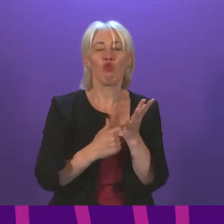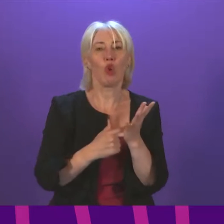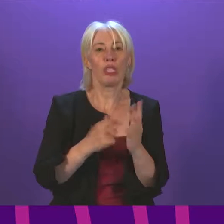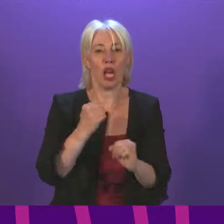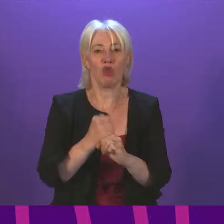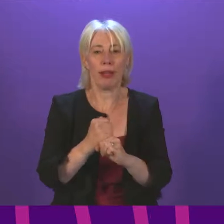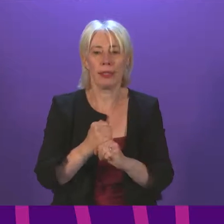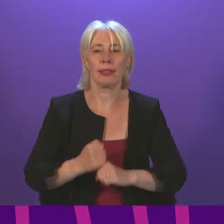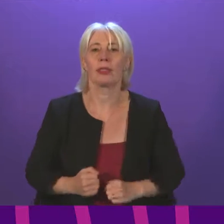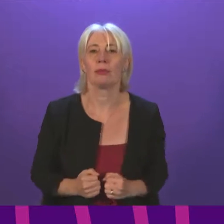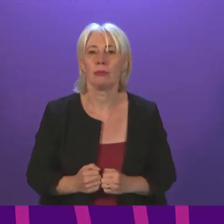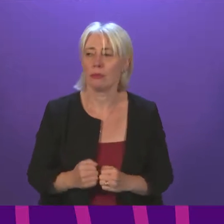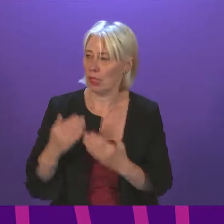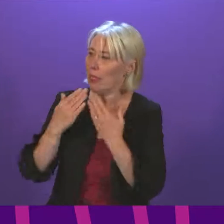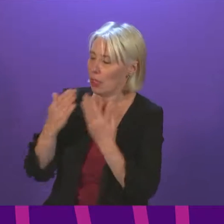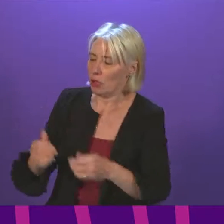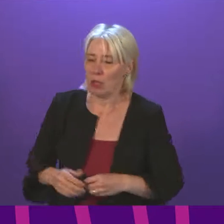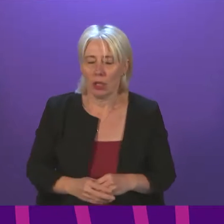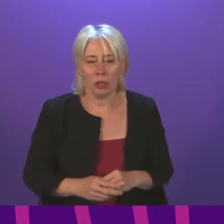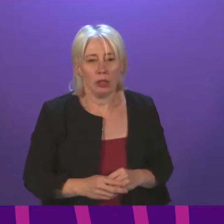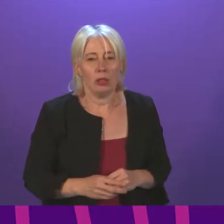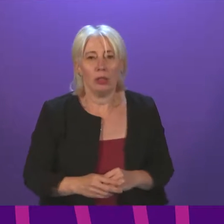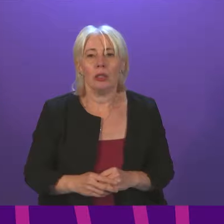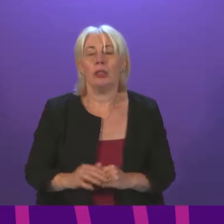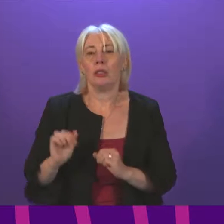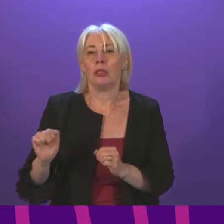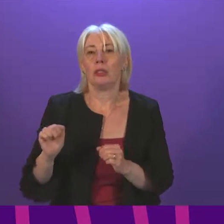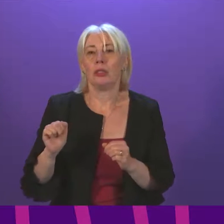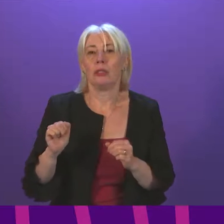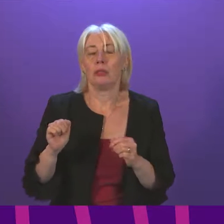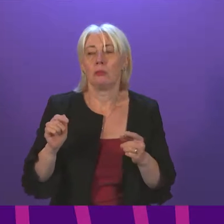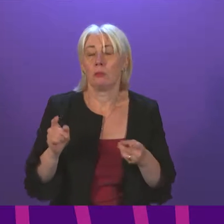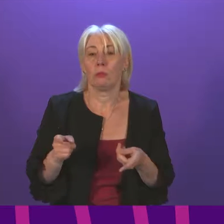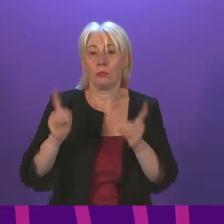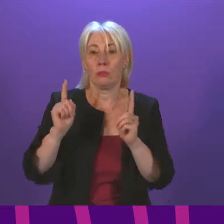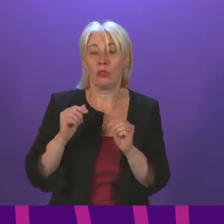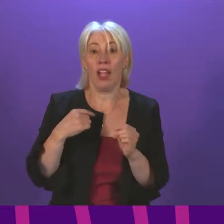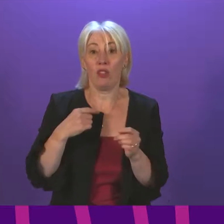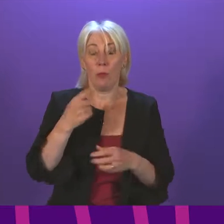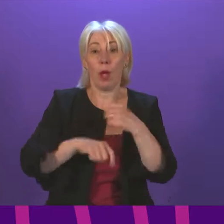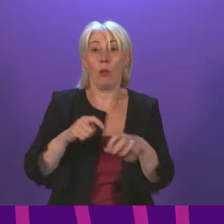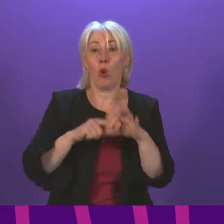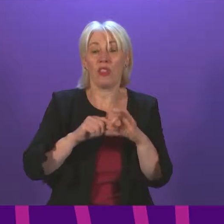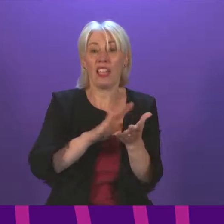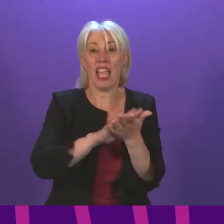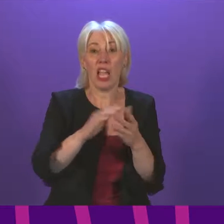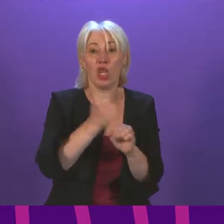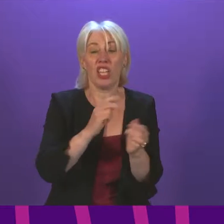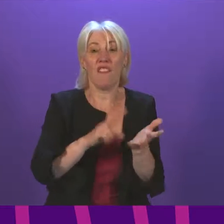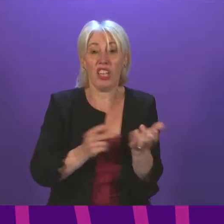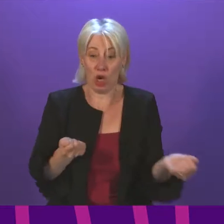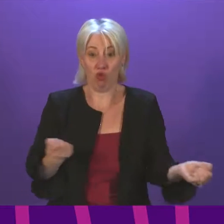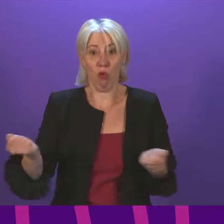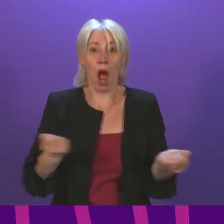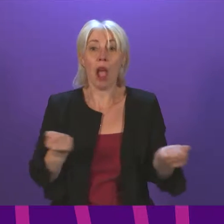The Cabinet Secretary will be aware that qualifying as an HGV driver is expensive and